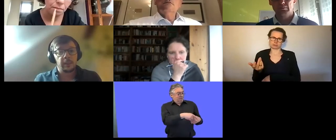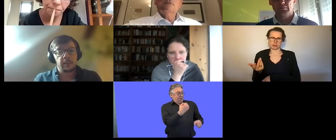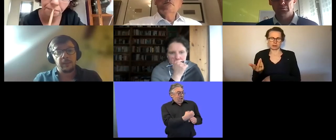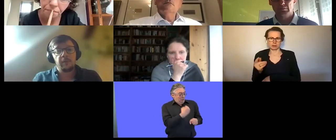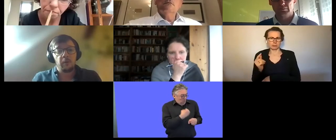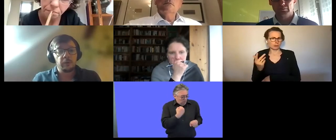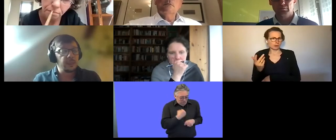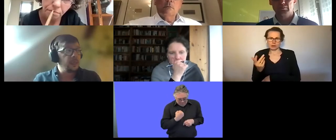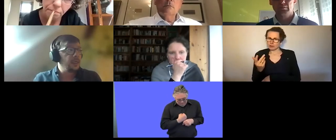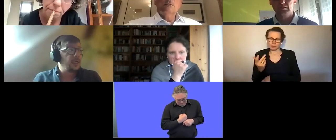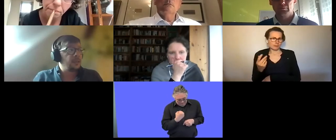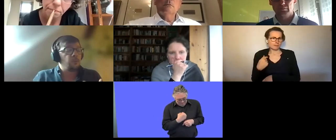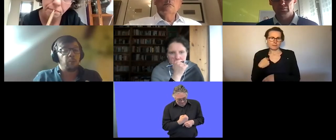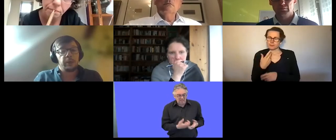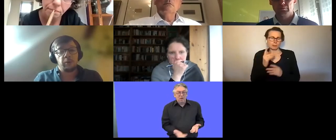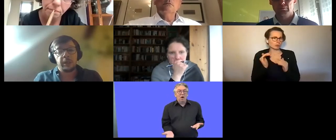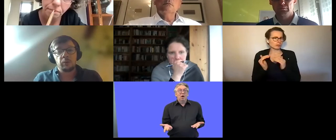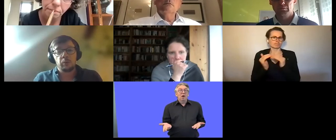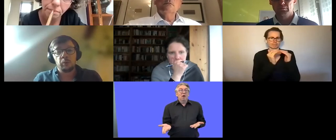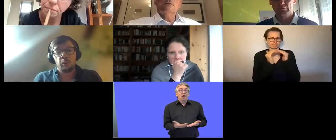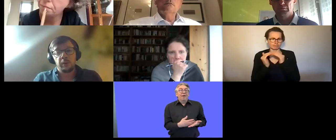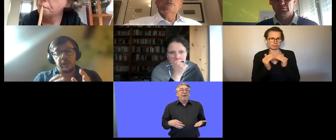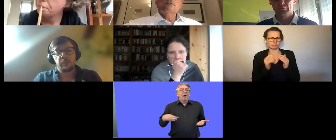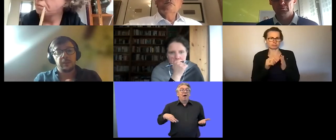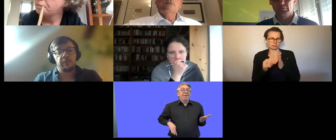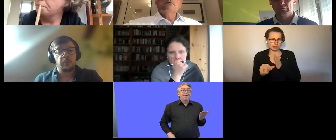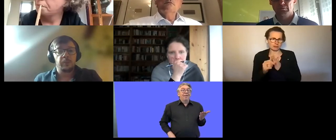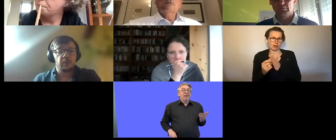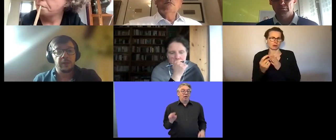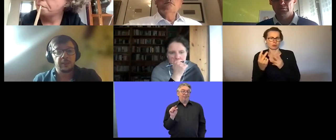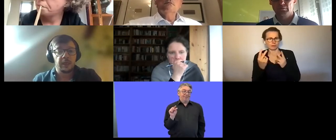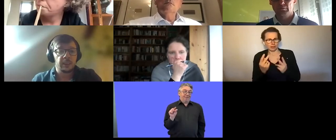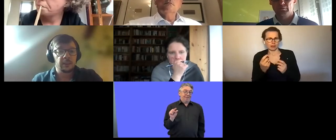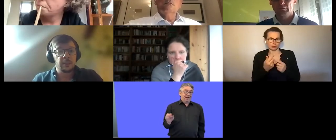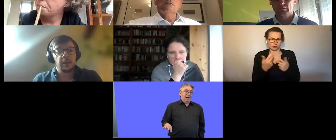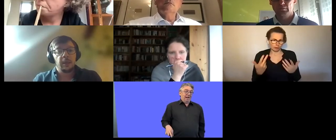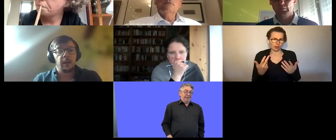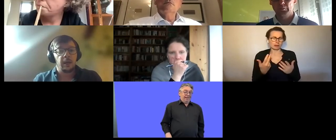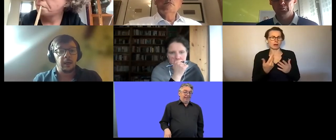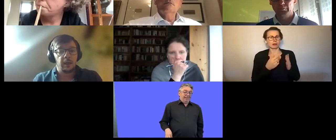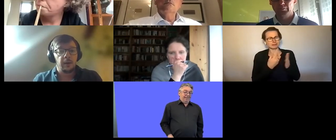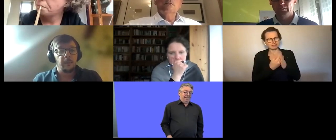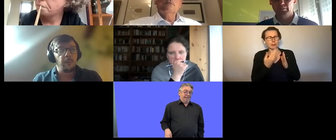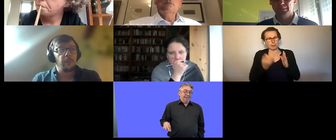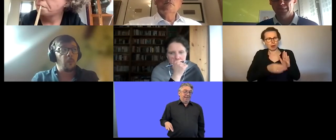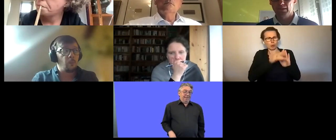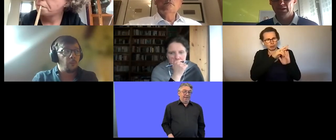uh at the same level obviously and this is what we are trying to do with a very specific piece of legislation uh